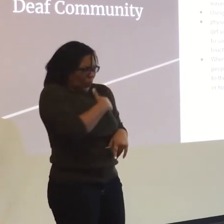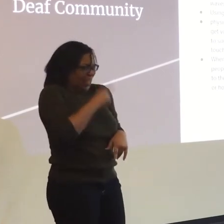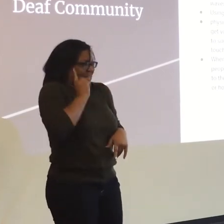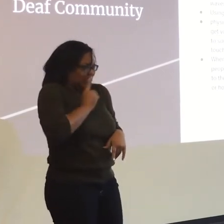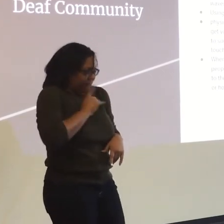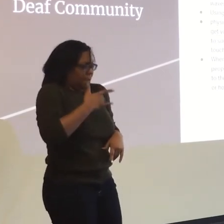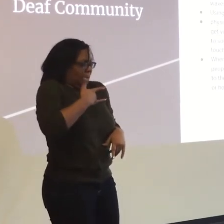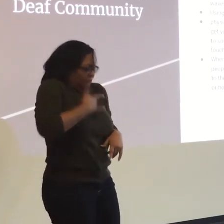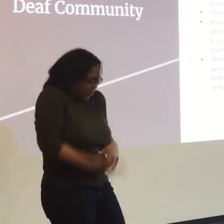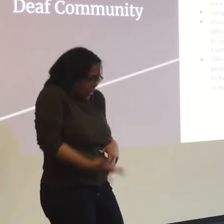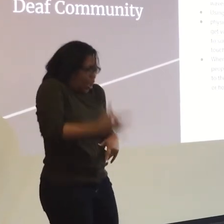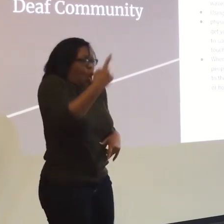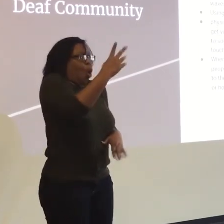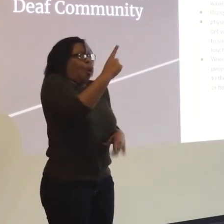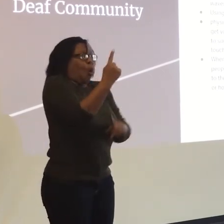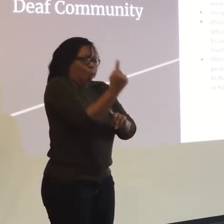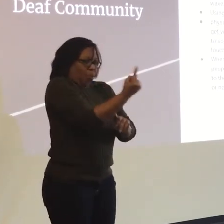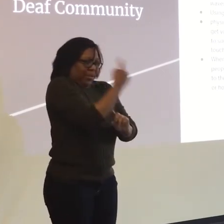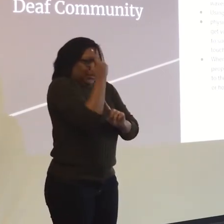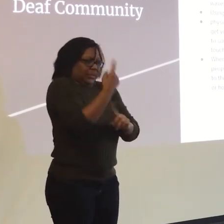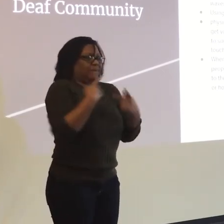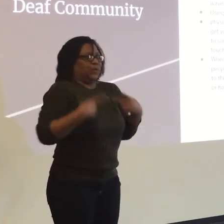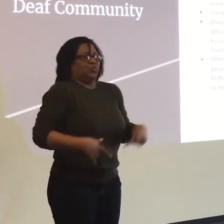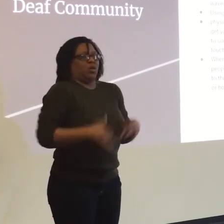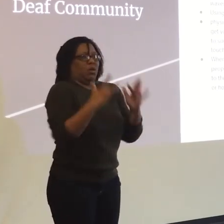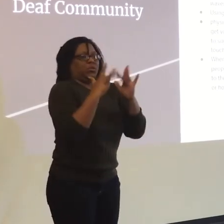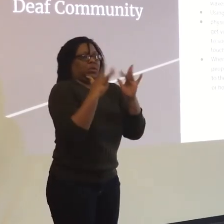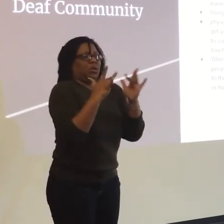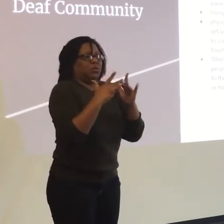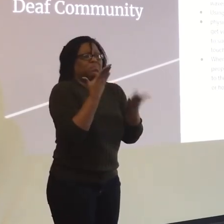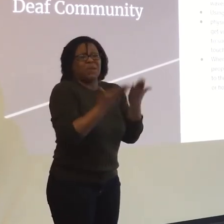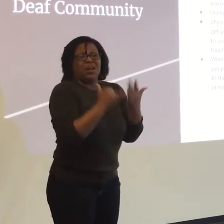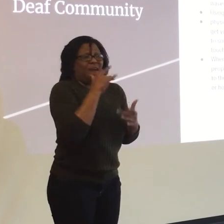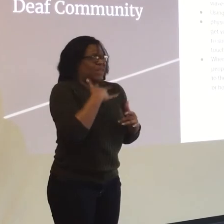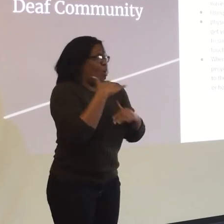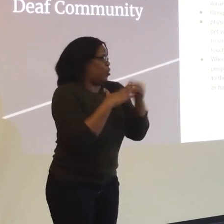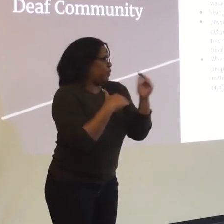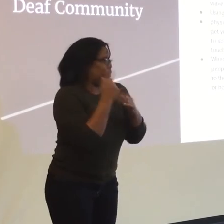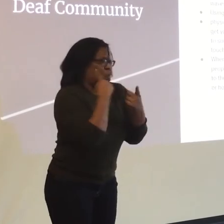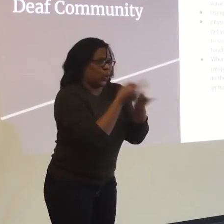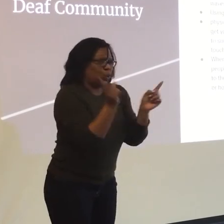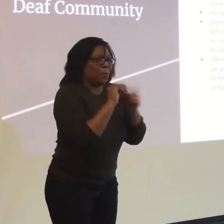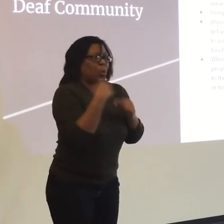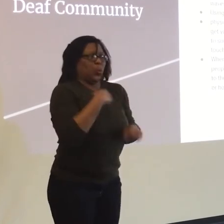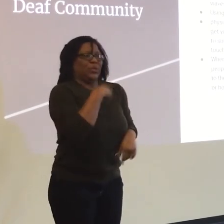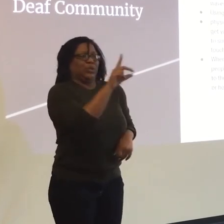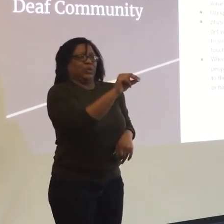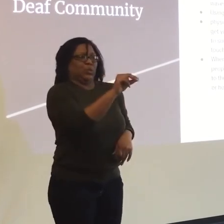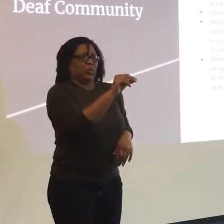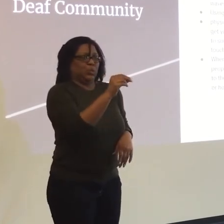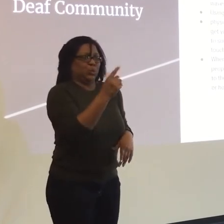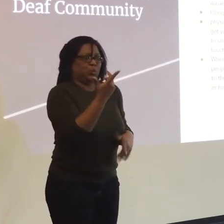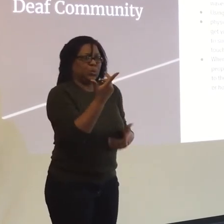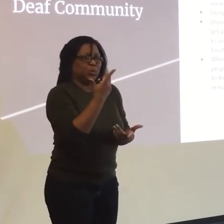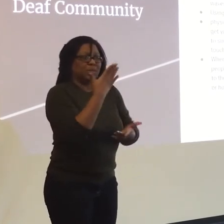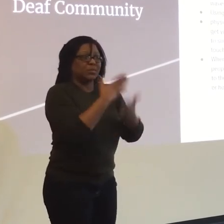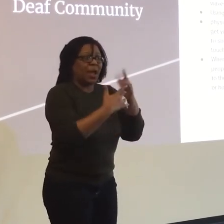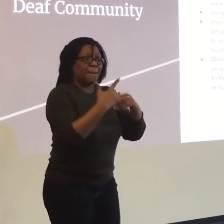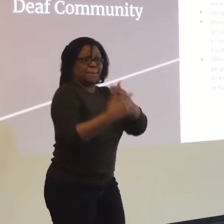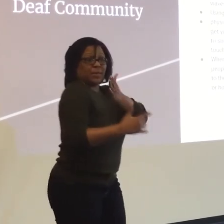communicate with someone. As a deaf person, we always use physical contact. It may not be comfortable for you. It